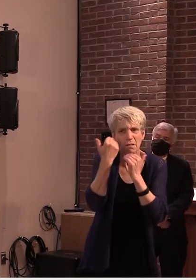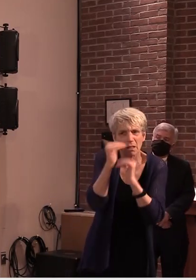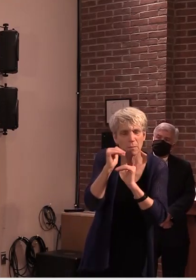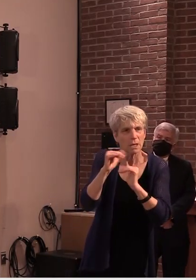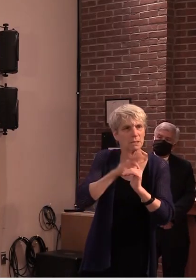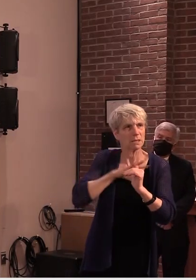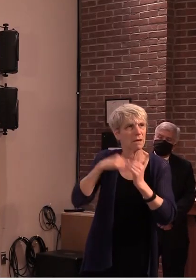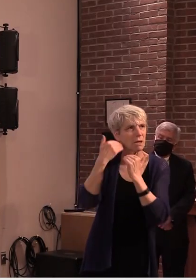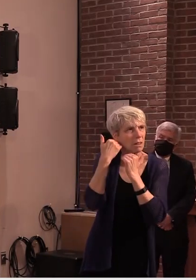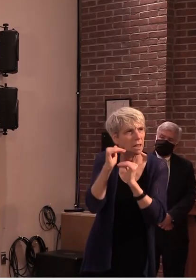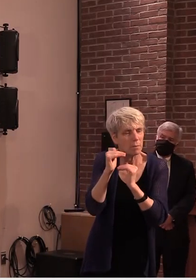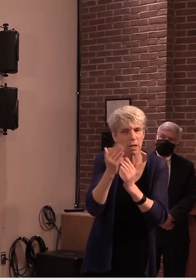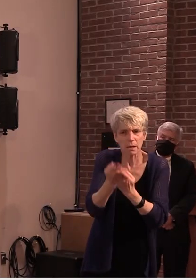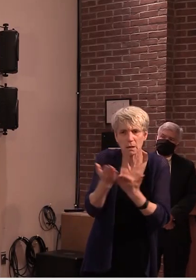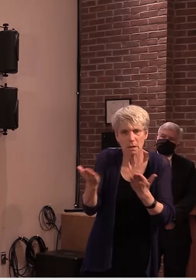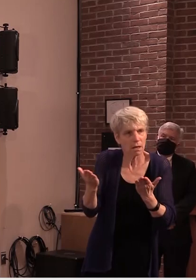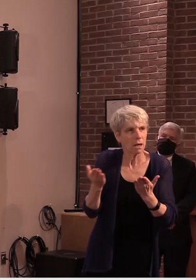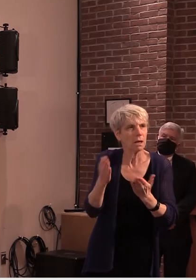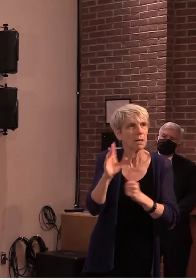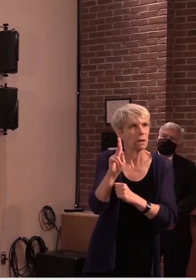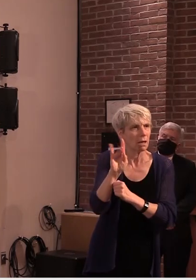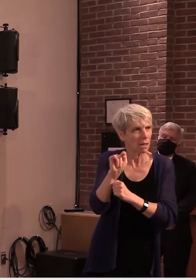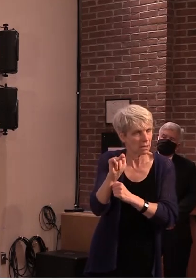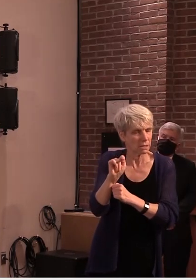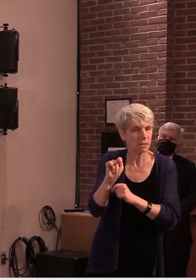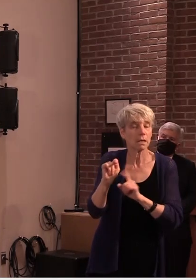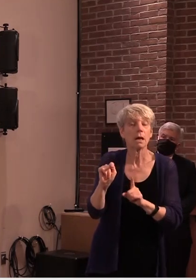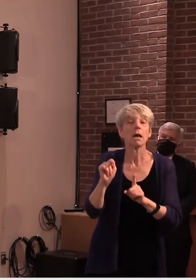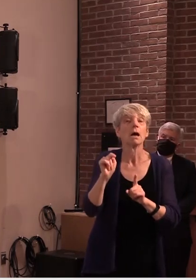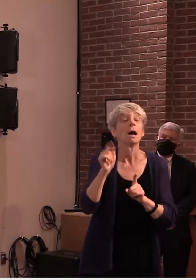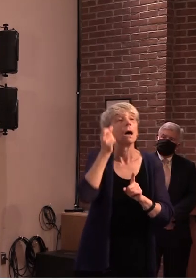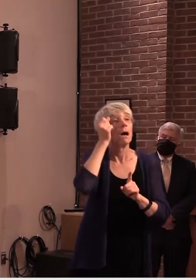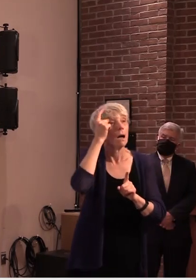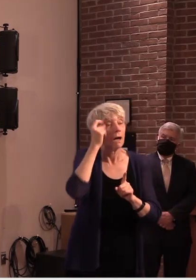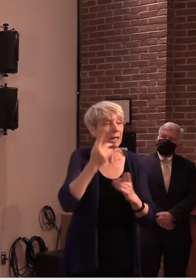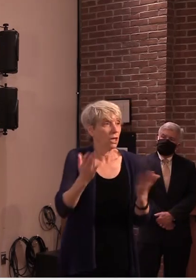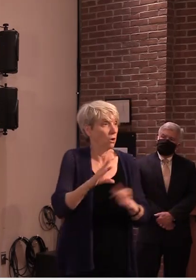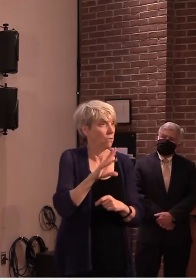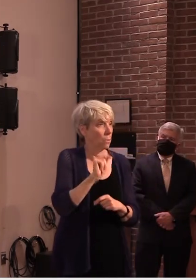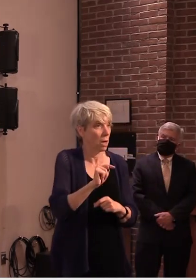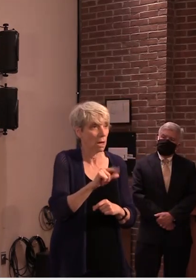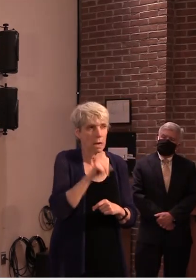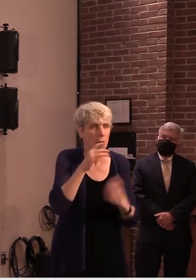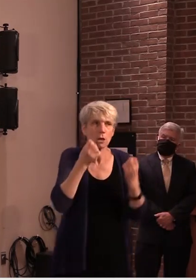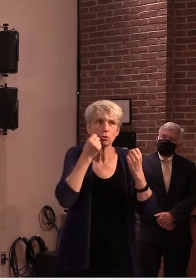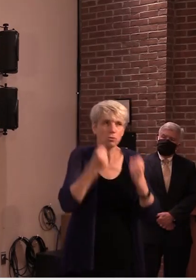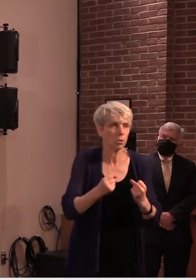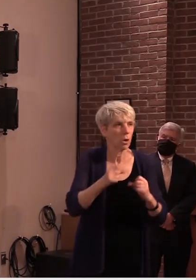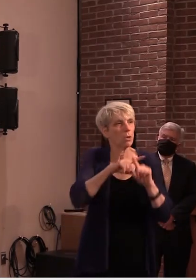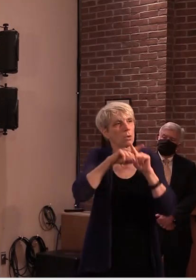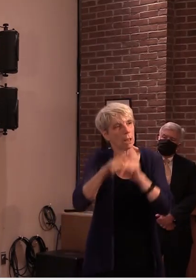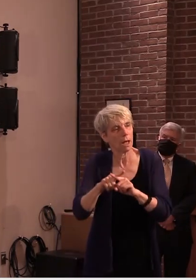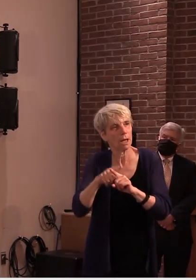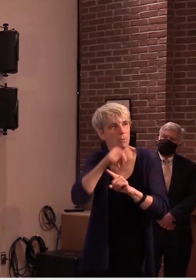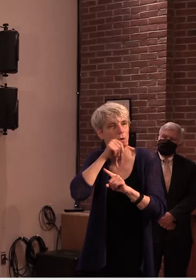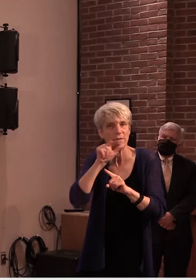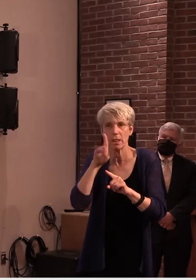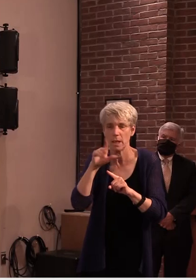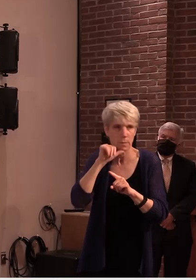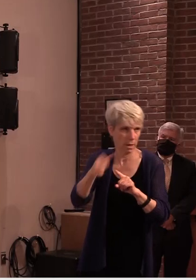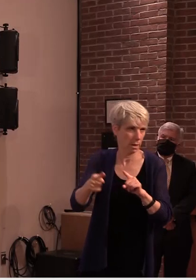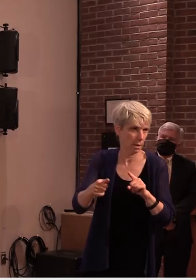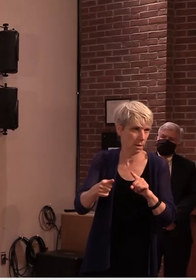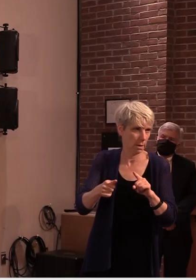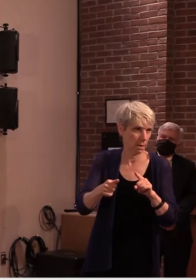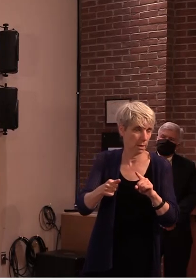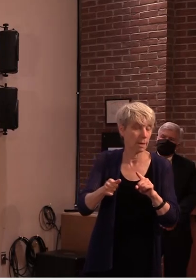in vermont with symptoms are not having their specimens sent to commercial labs it's unfortunate that many of those who